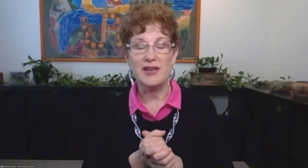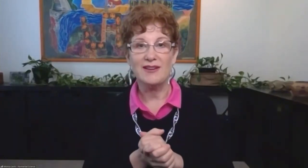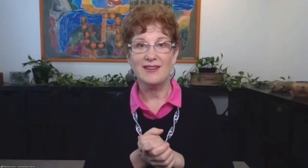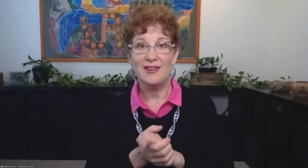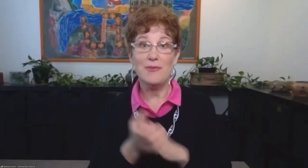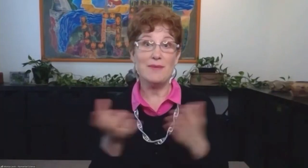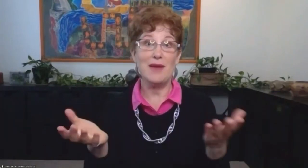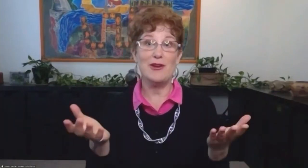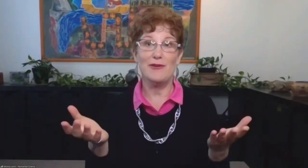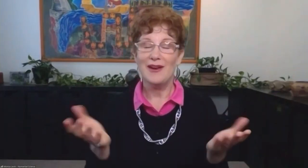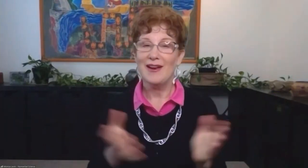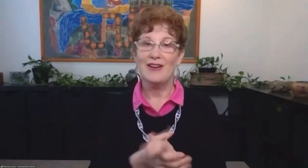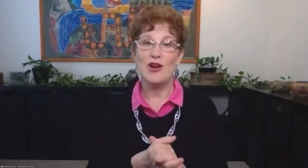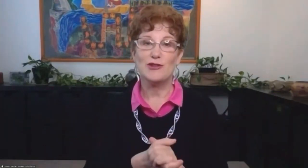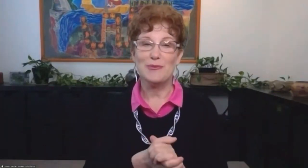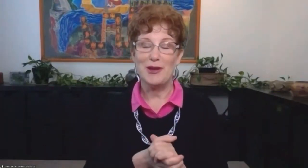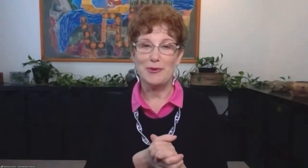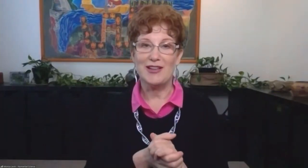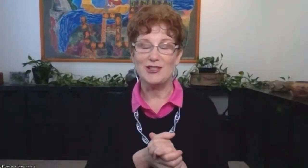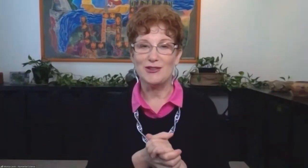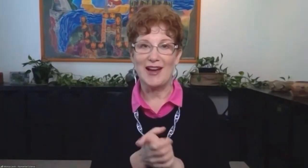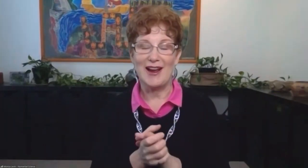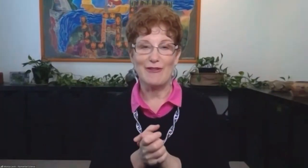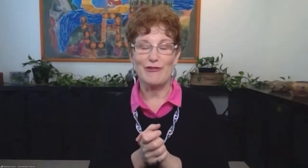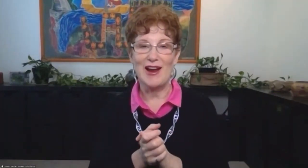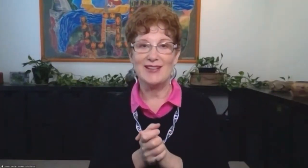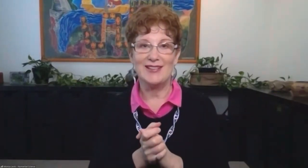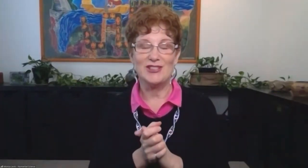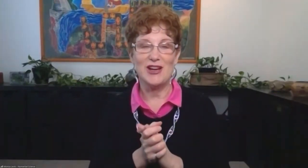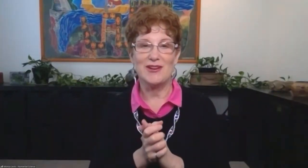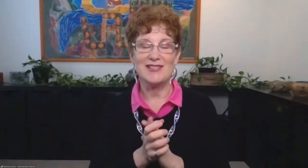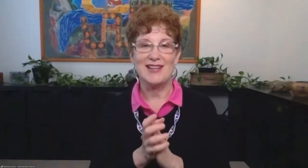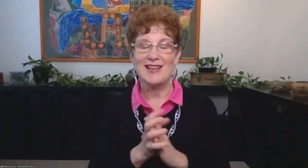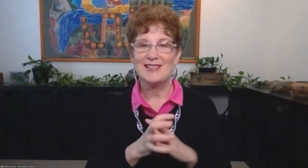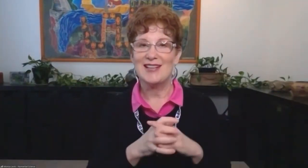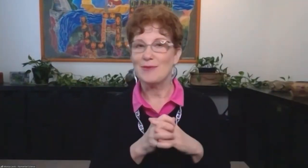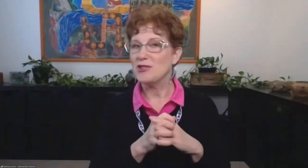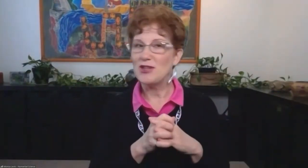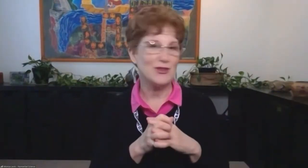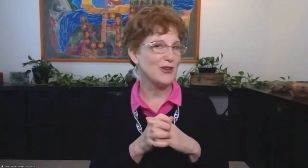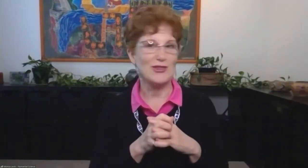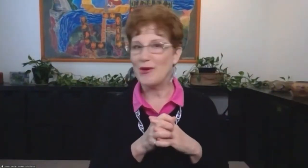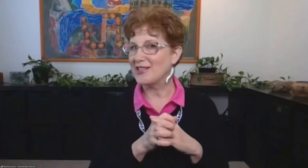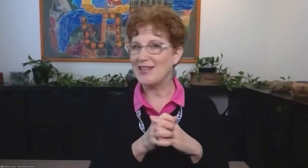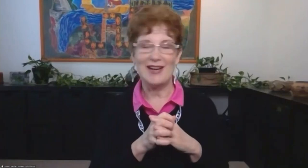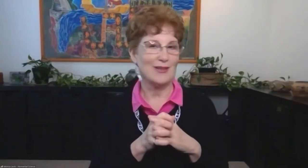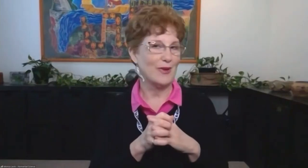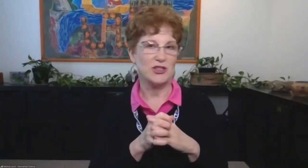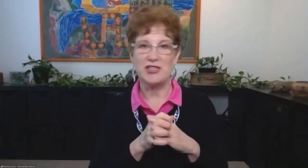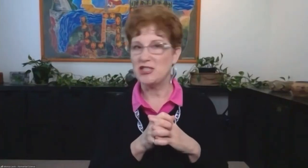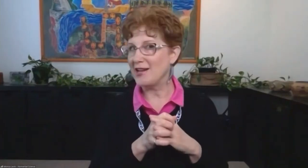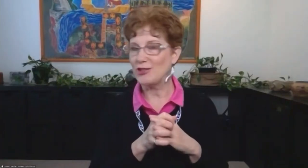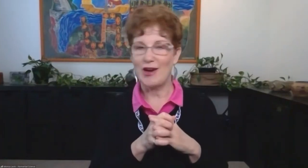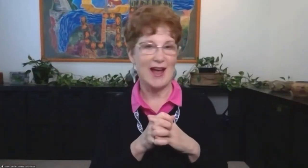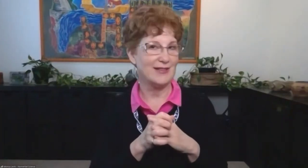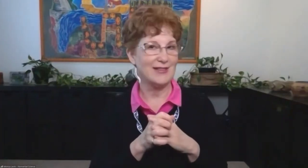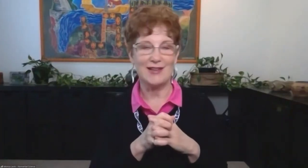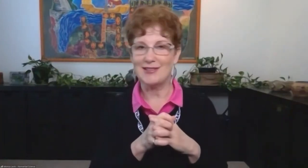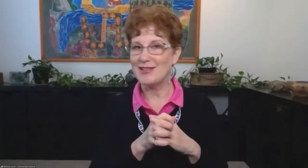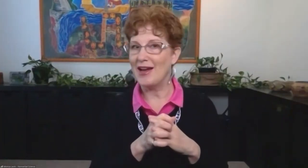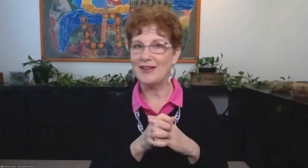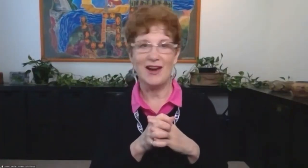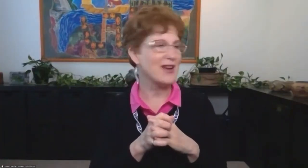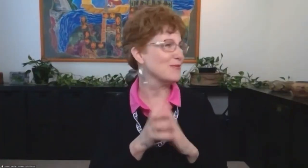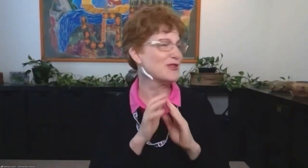They didn't believe me. You may. Maybe you know some people that do that. I have a friend and she always says I'm so so so excited while she shakes her